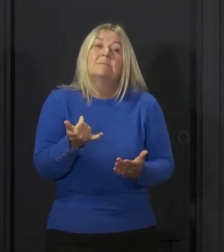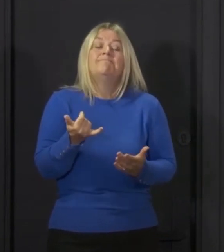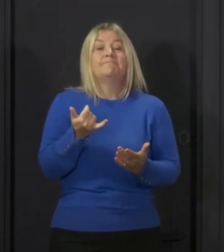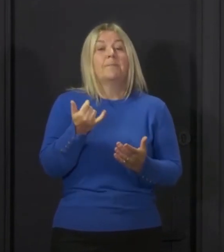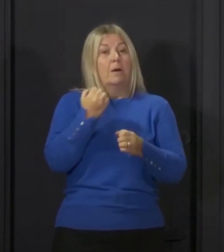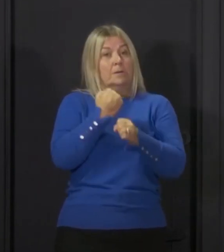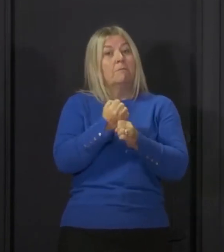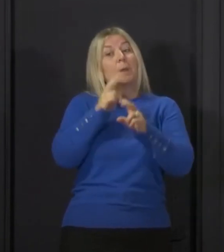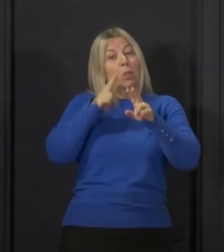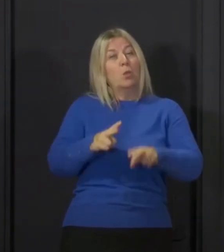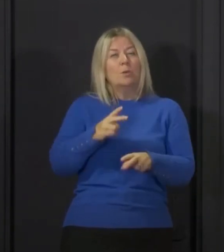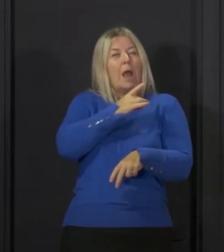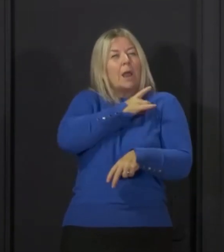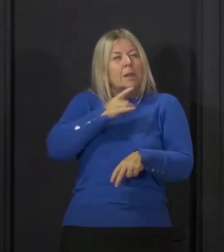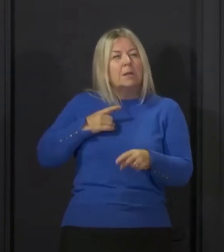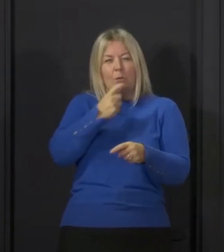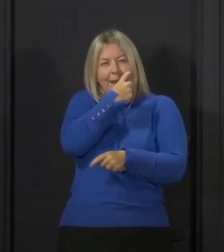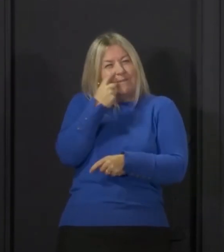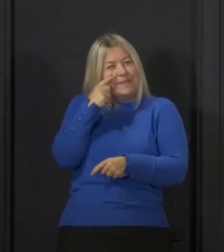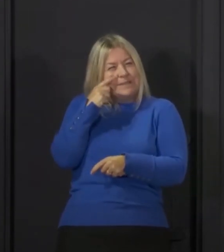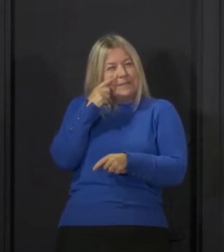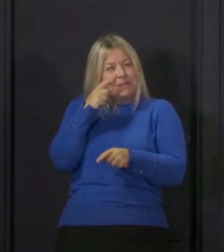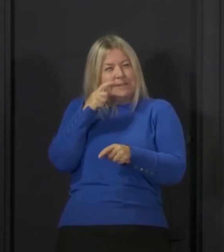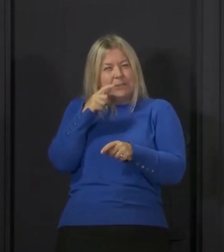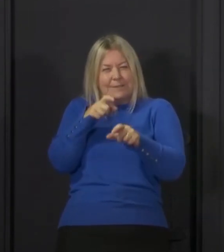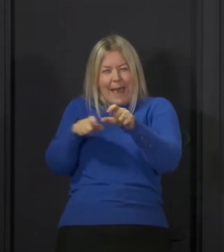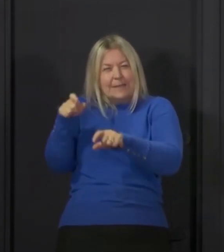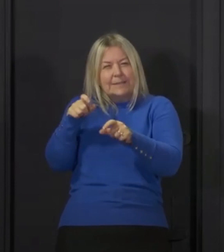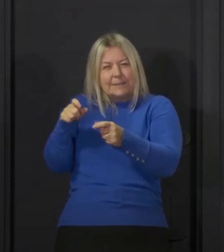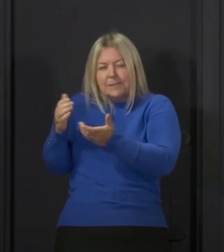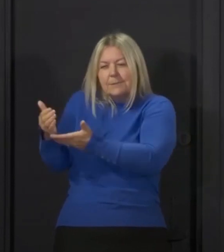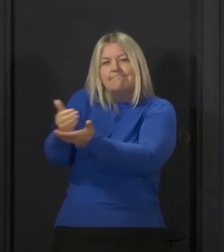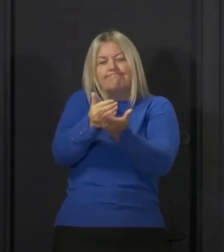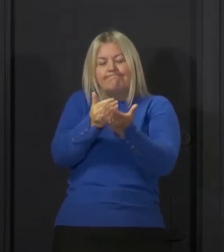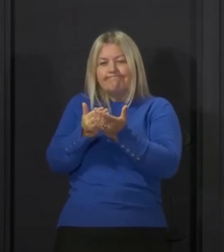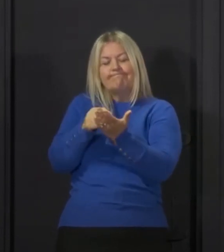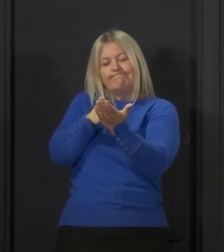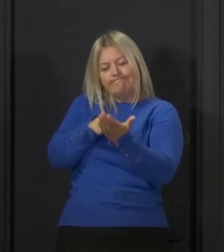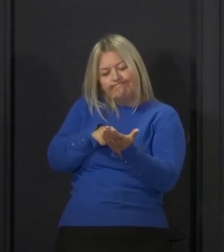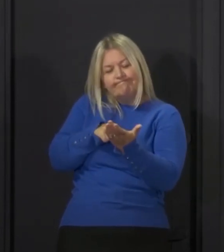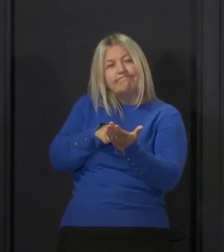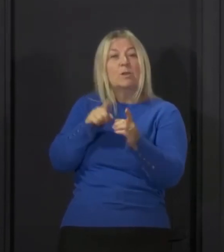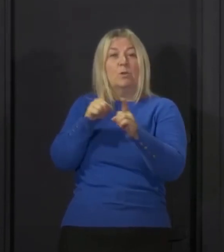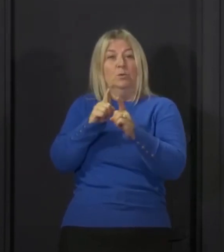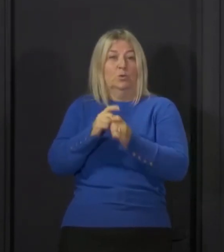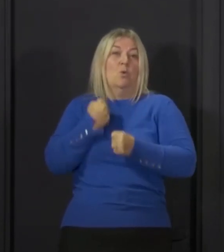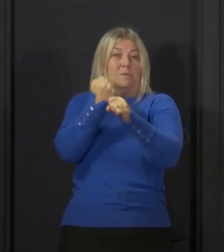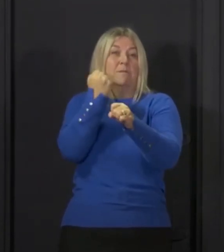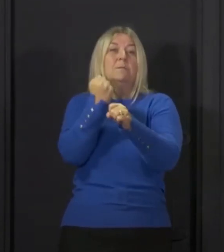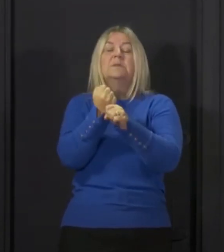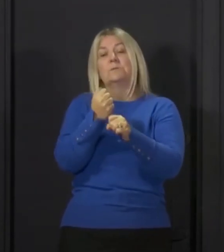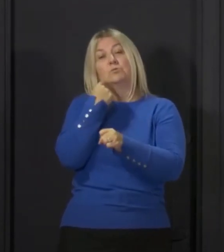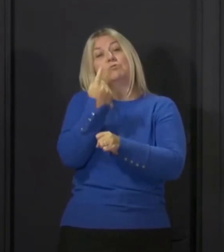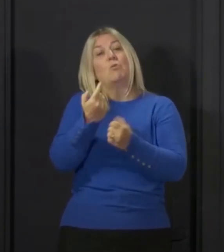clinical evidence and advice later on today and the cabinet will be considering the up-to-date situation when it meets